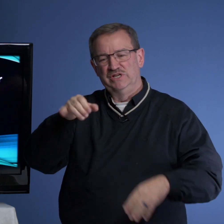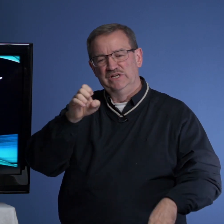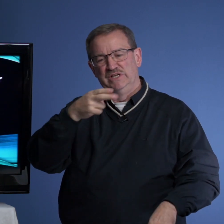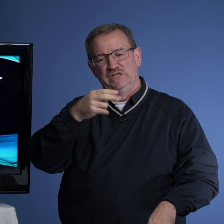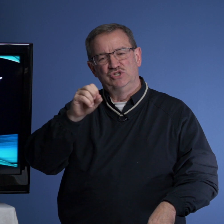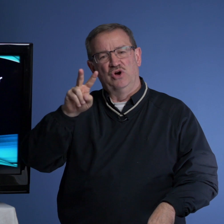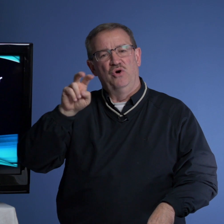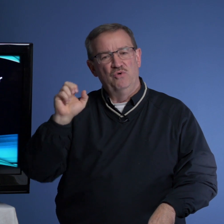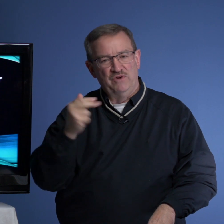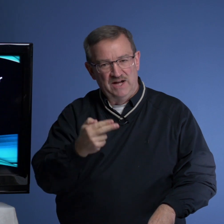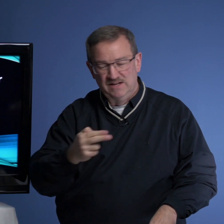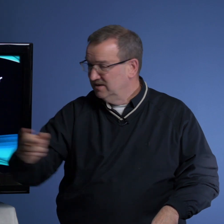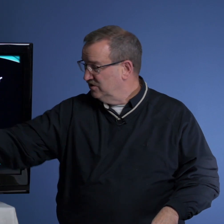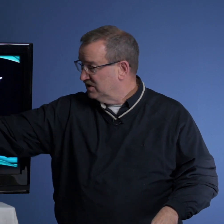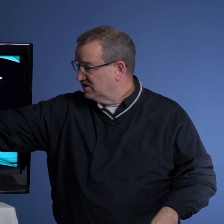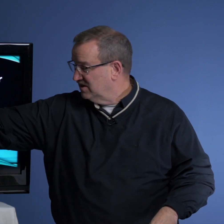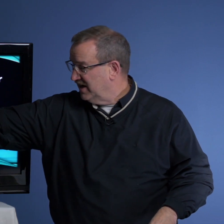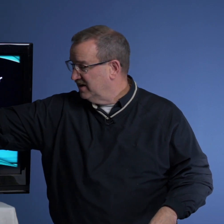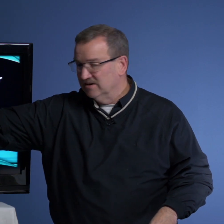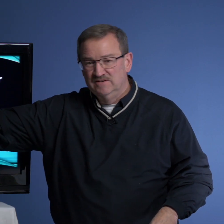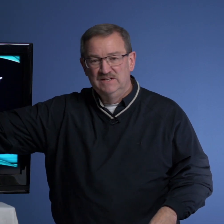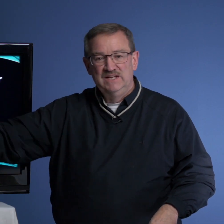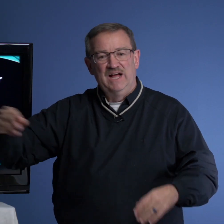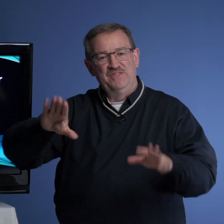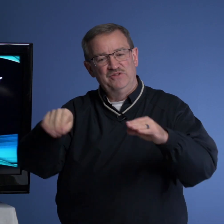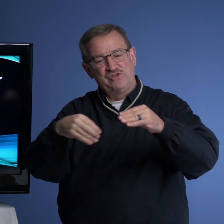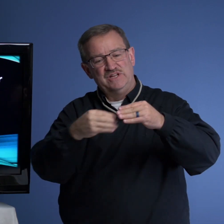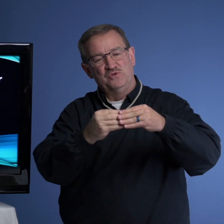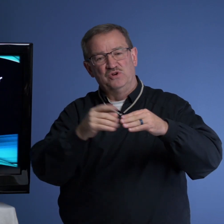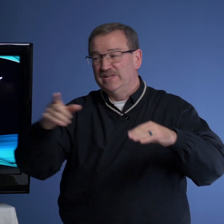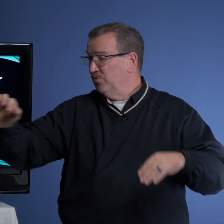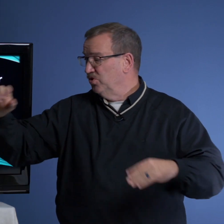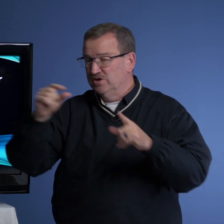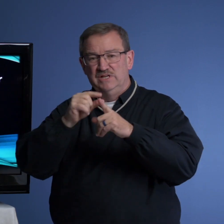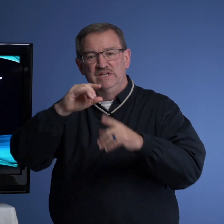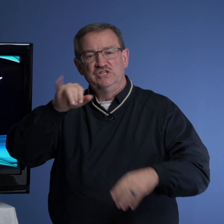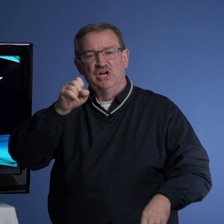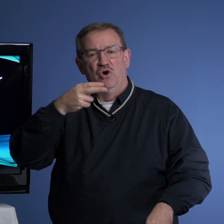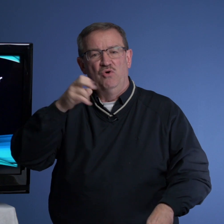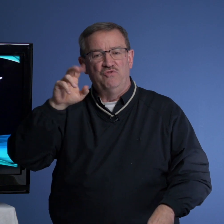Jehovah. You can see that here. And then there's another word. That word Jehovah